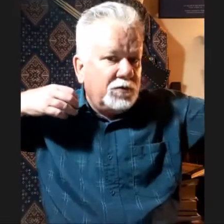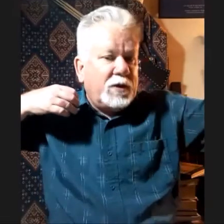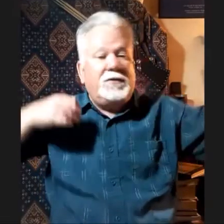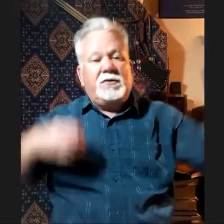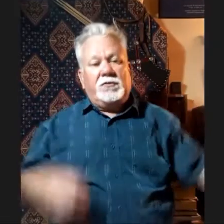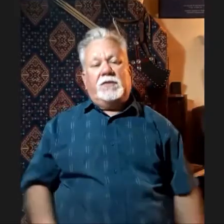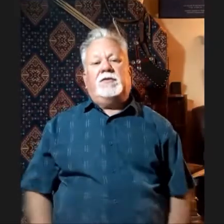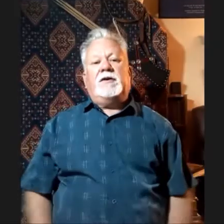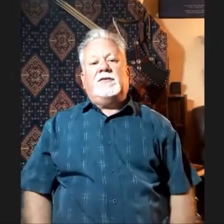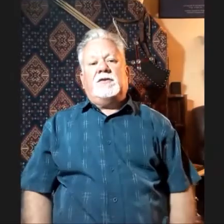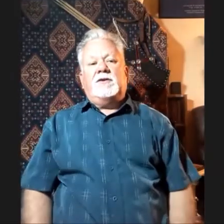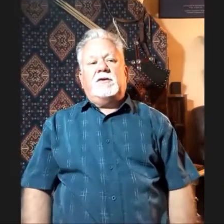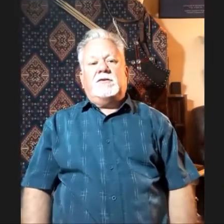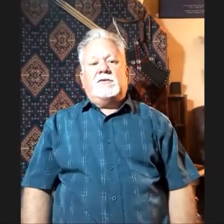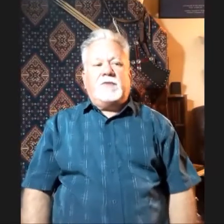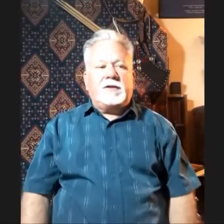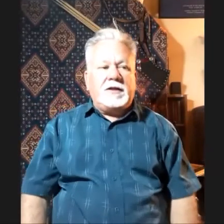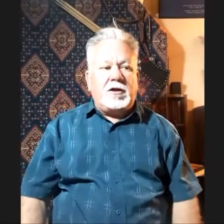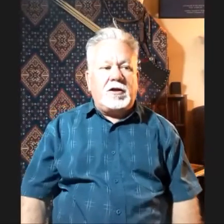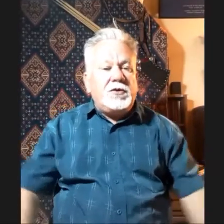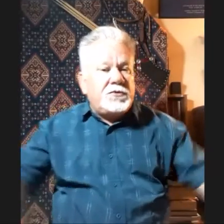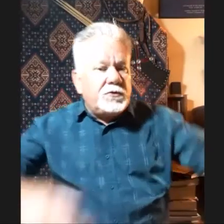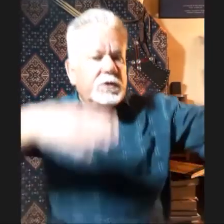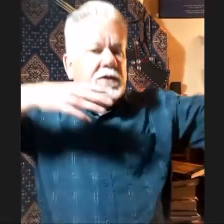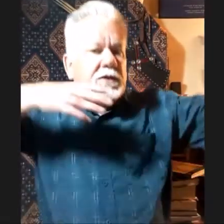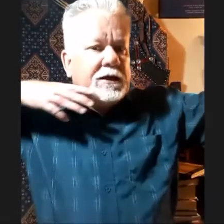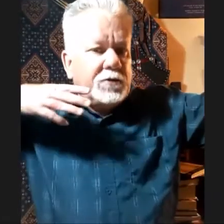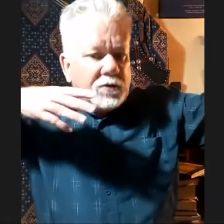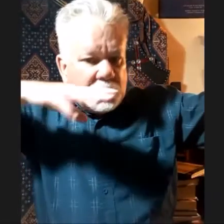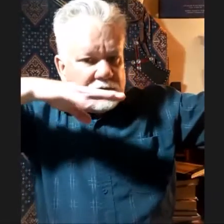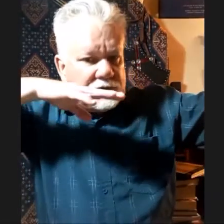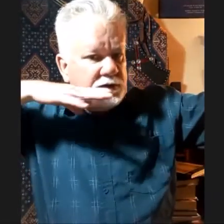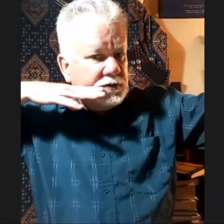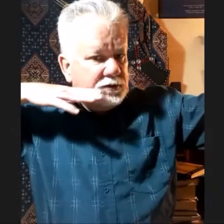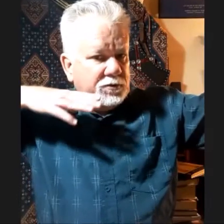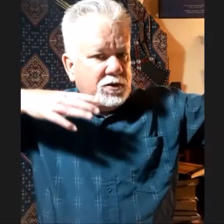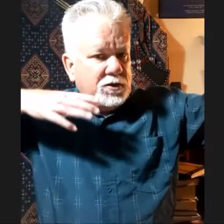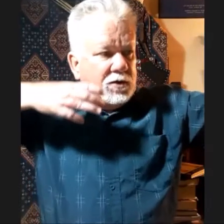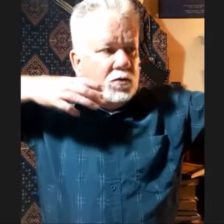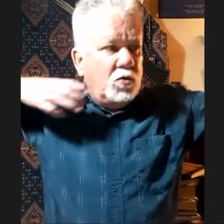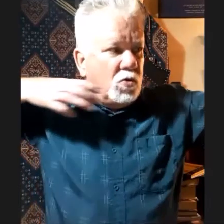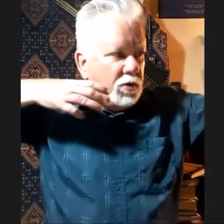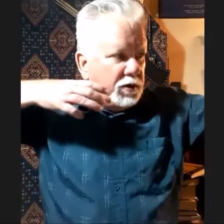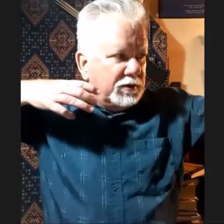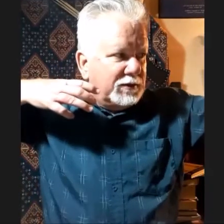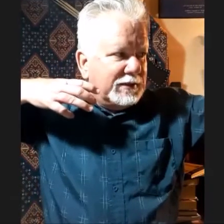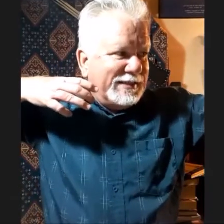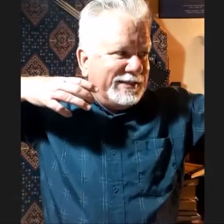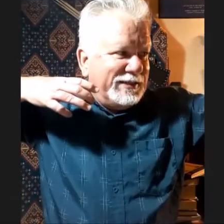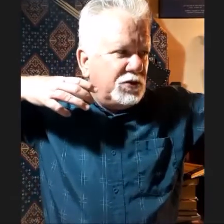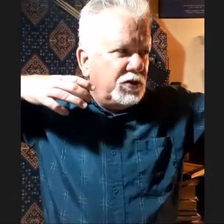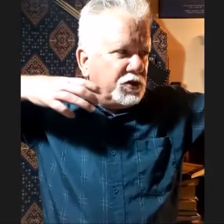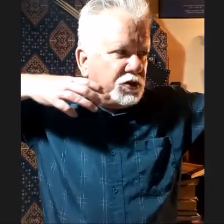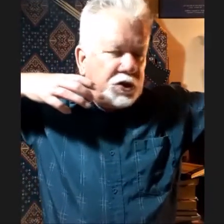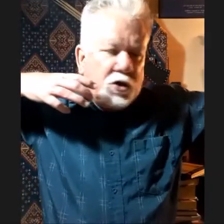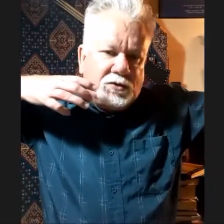whack yourself in the face and you don't deflect the arrow, but you still need the arrow close into you. Or you need your shoulders